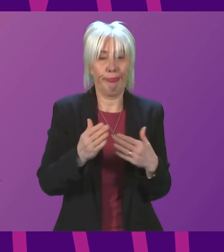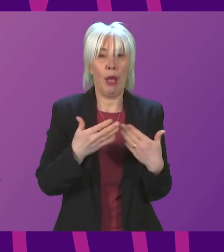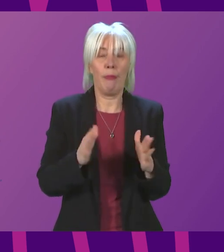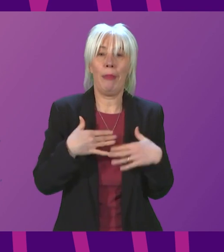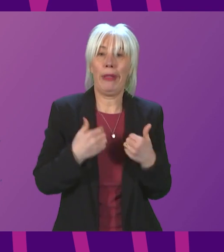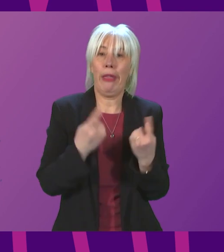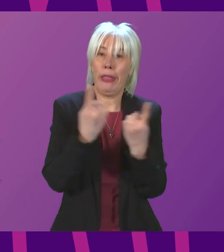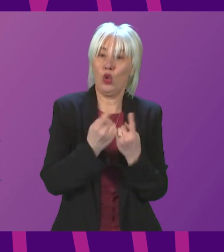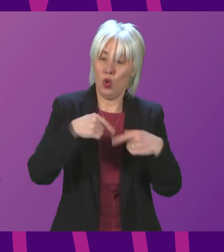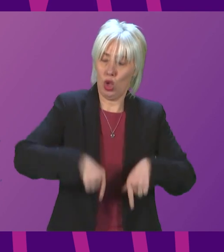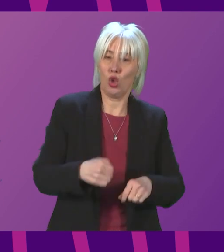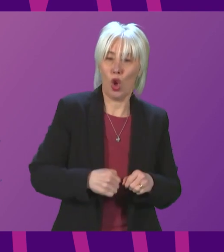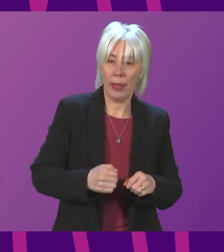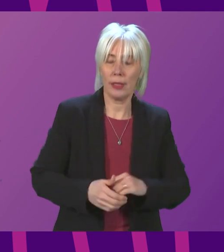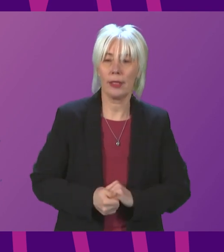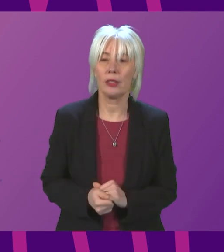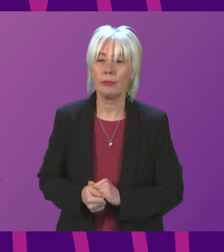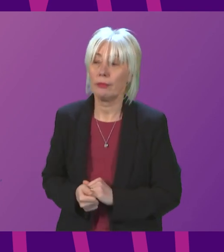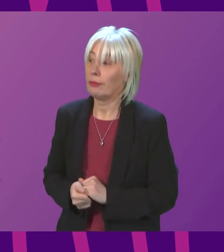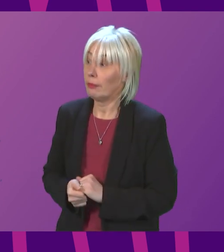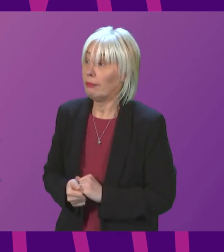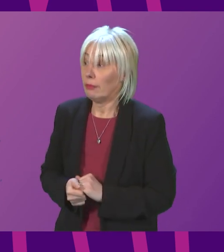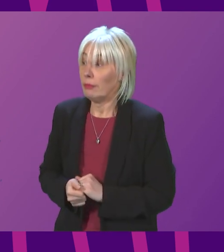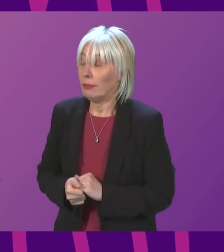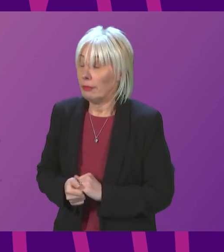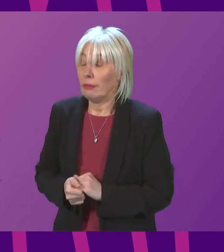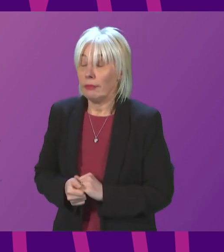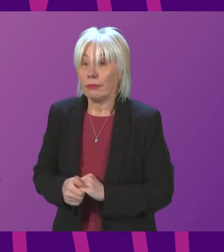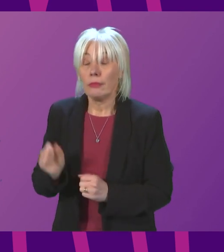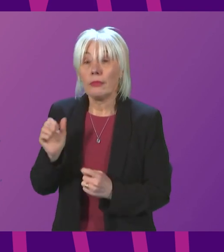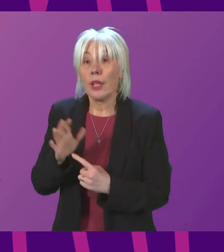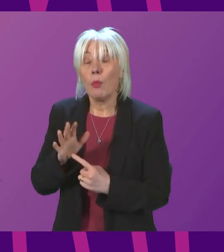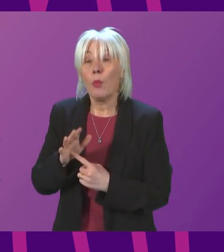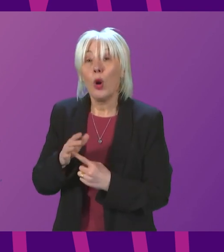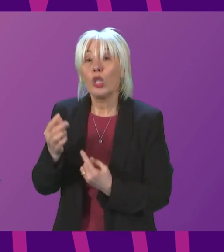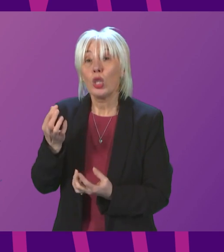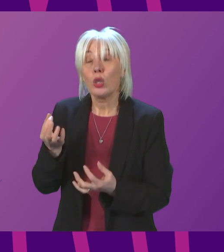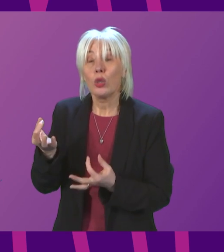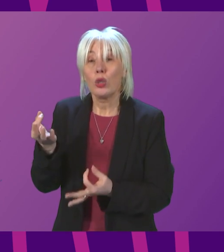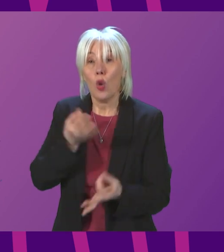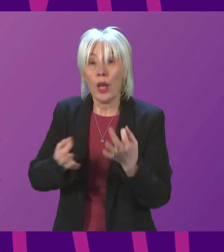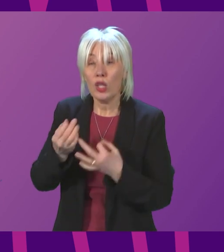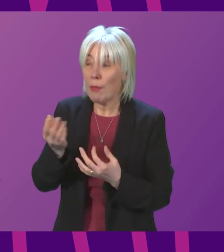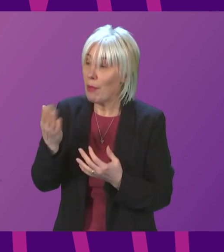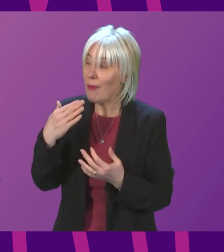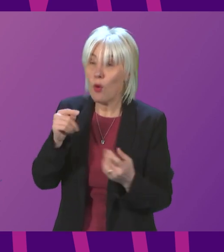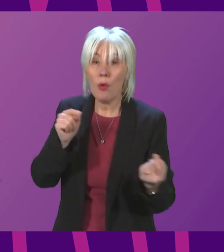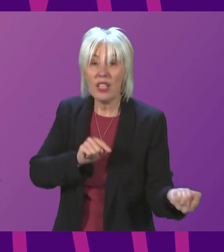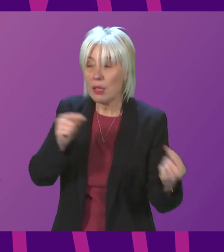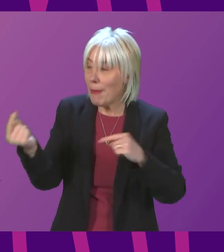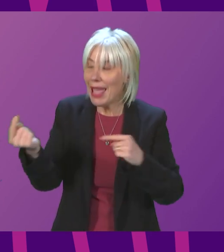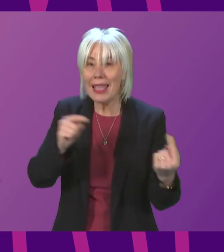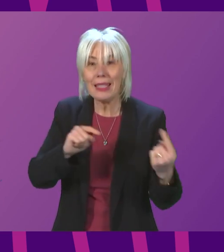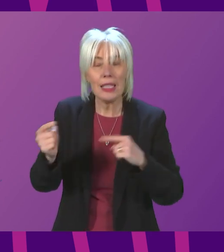First Minister. These are really important questions and traditionally we may debate these kind of things through a